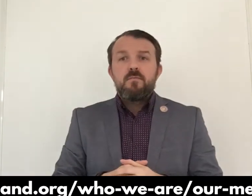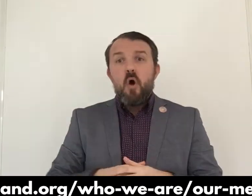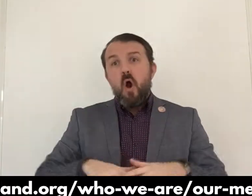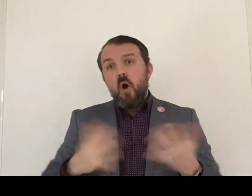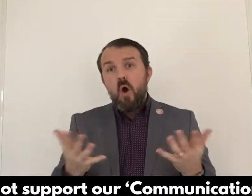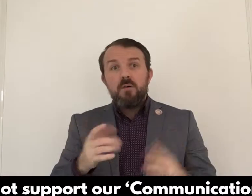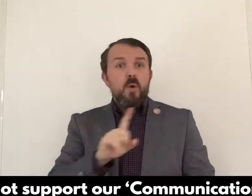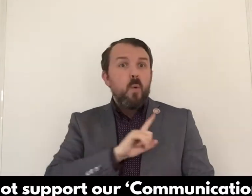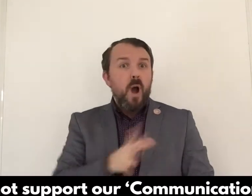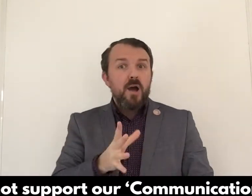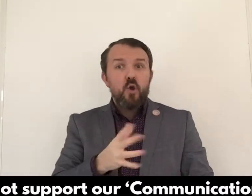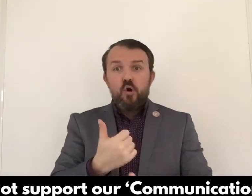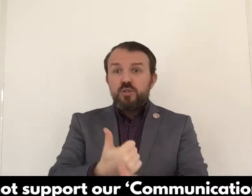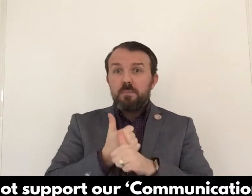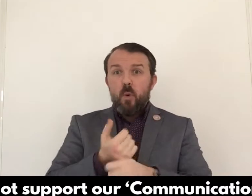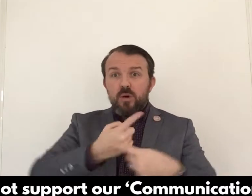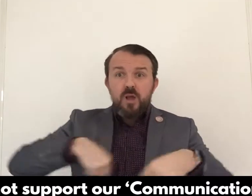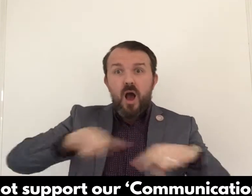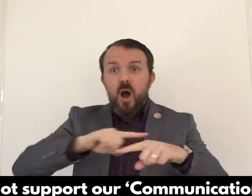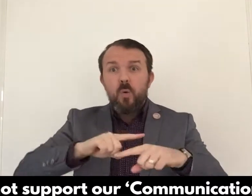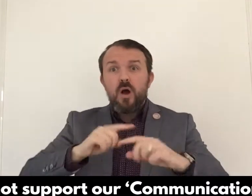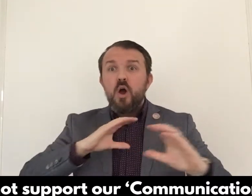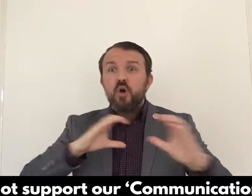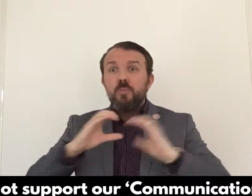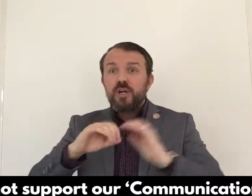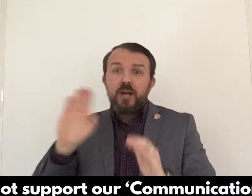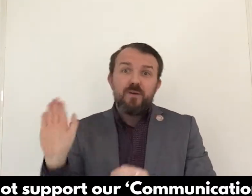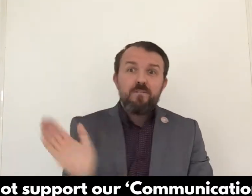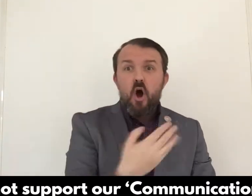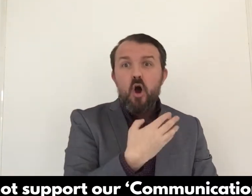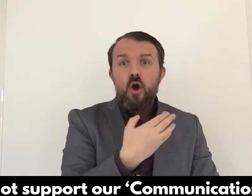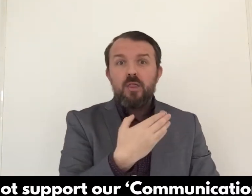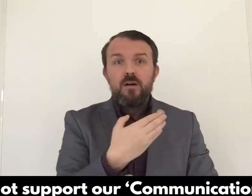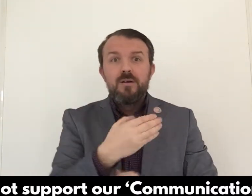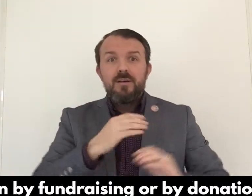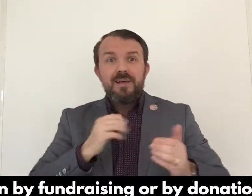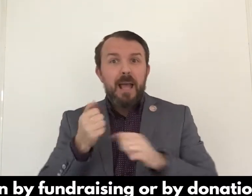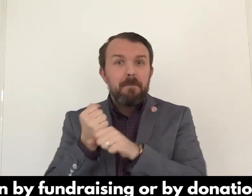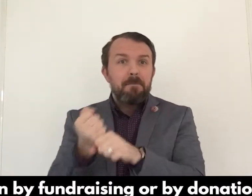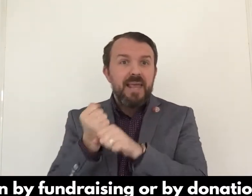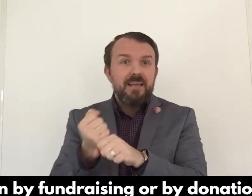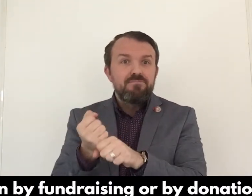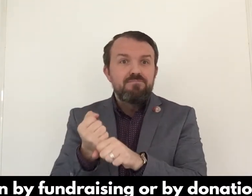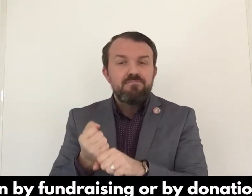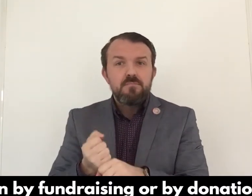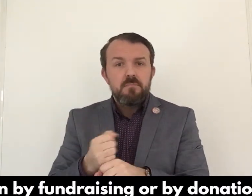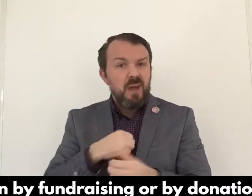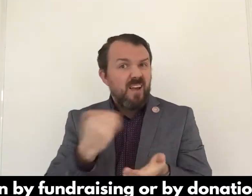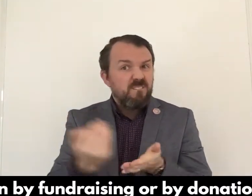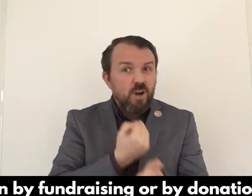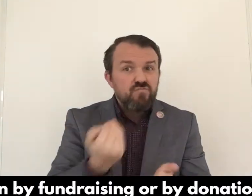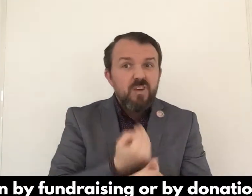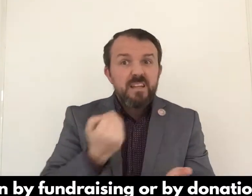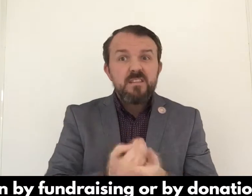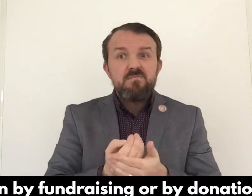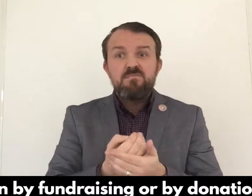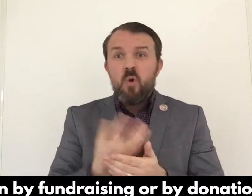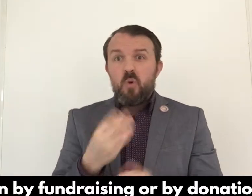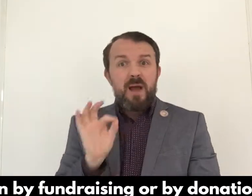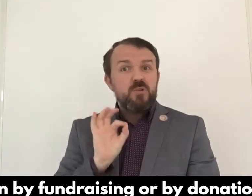Ah, why not support our communication for all campaign, by fundraising or by